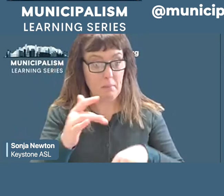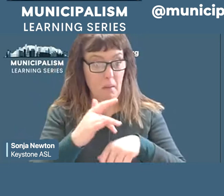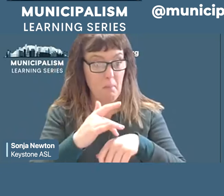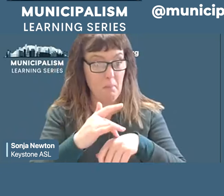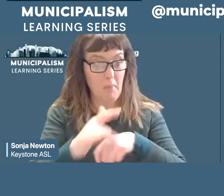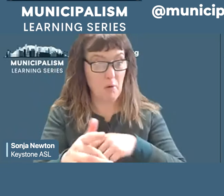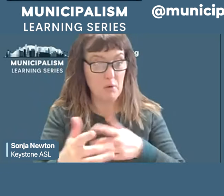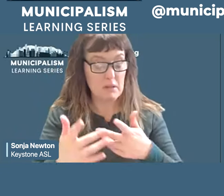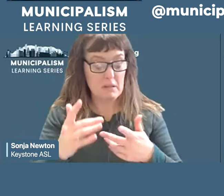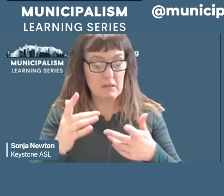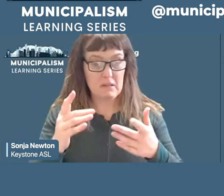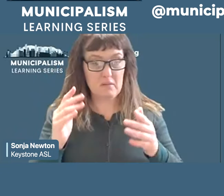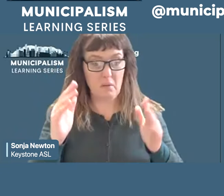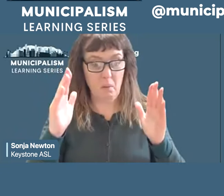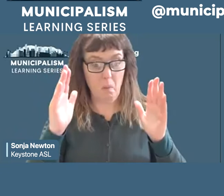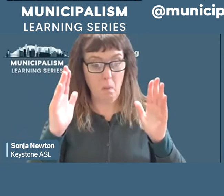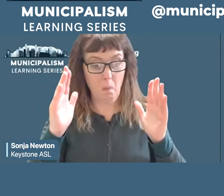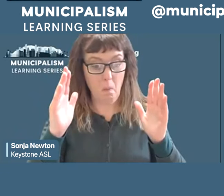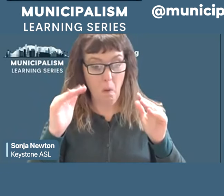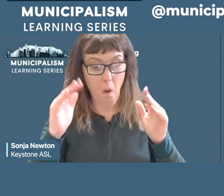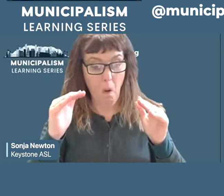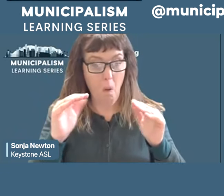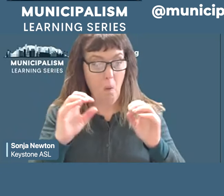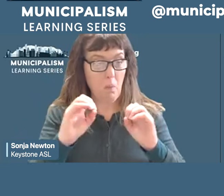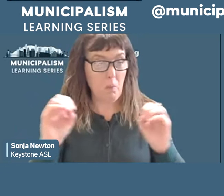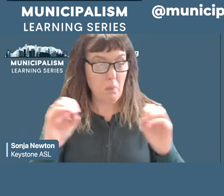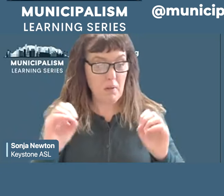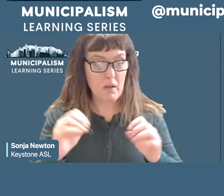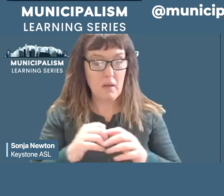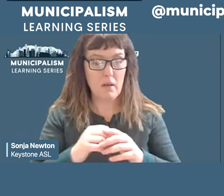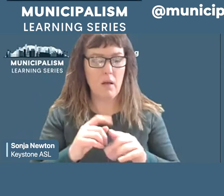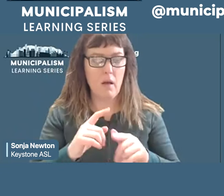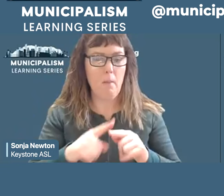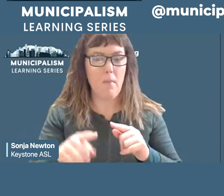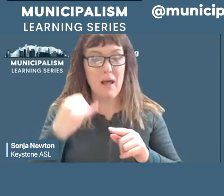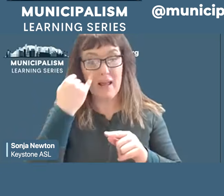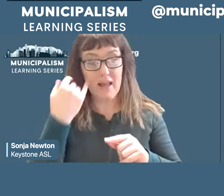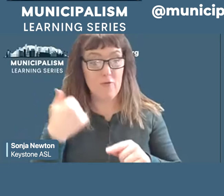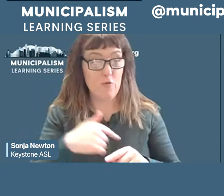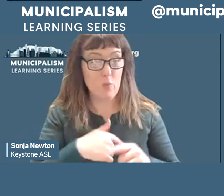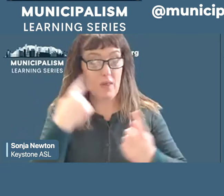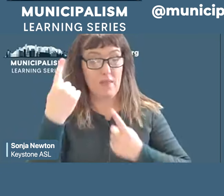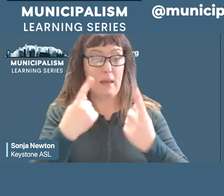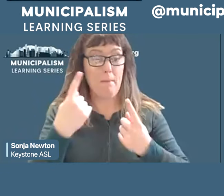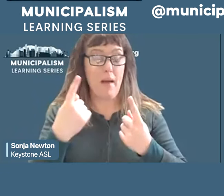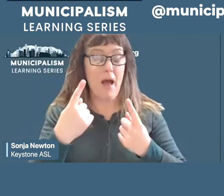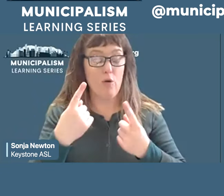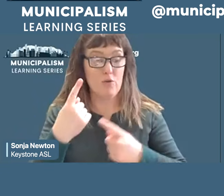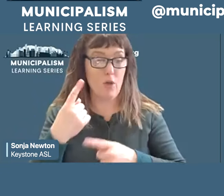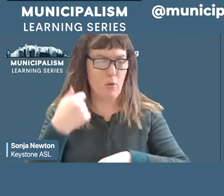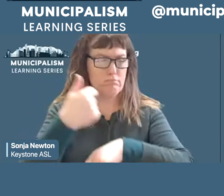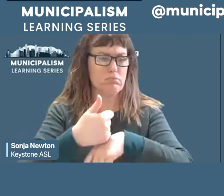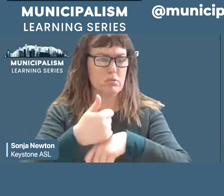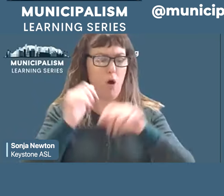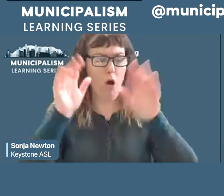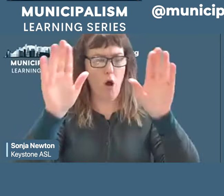tenuous than if we knew and understood the profoundly challenging social movements of the past. Their victories, their also